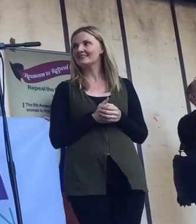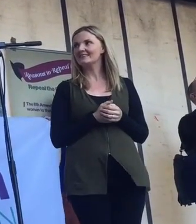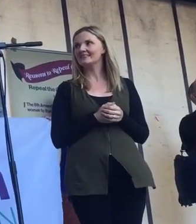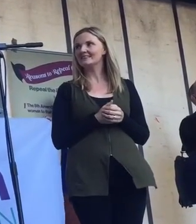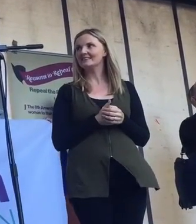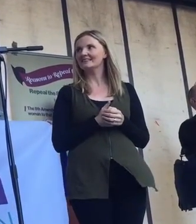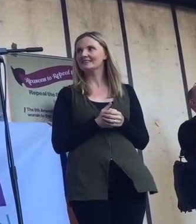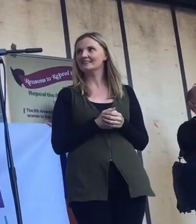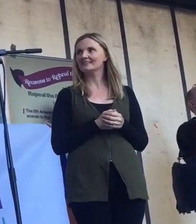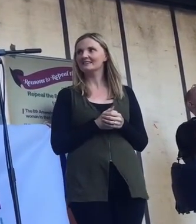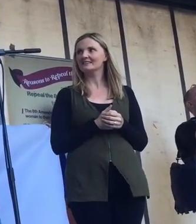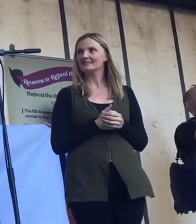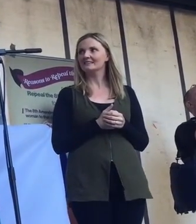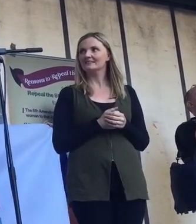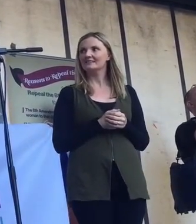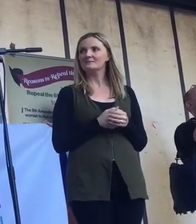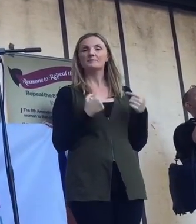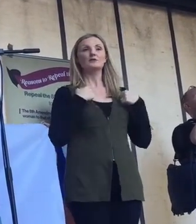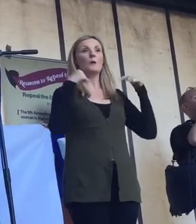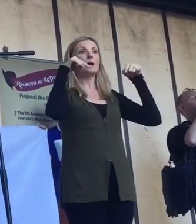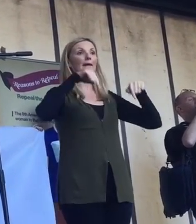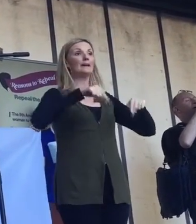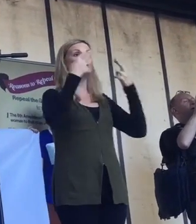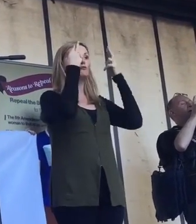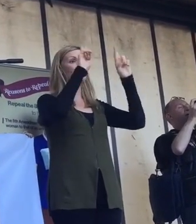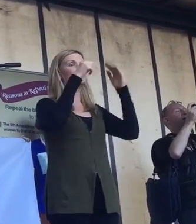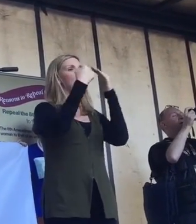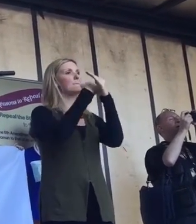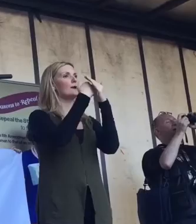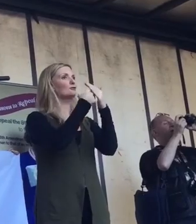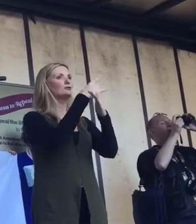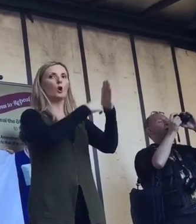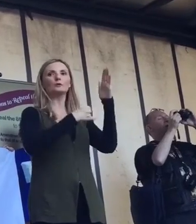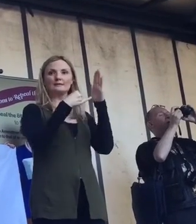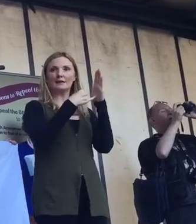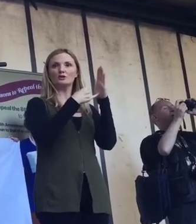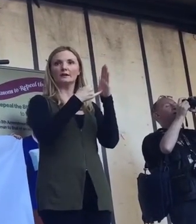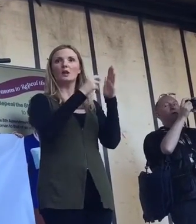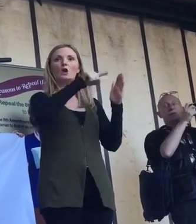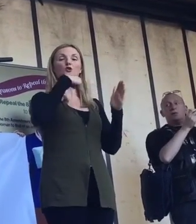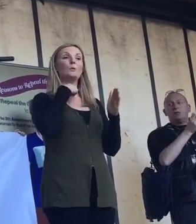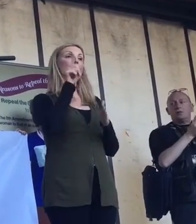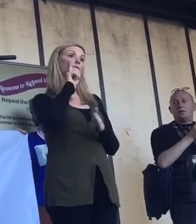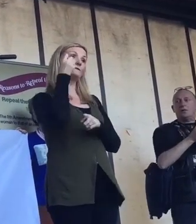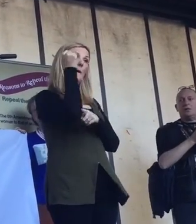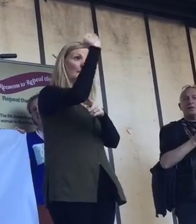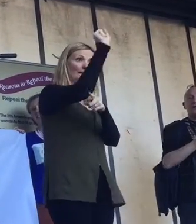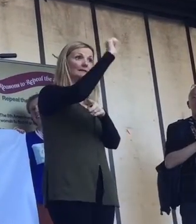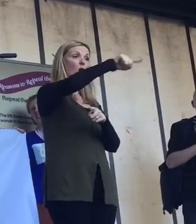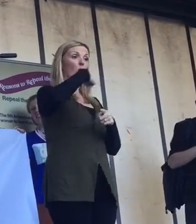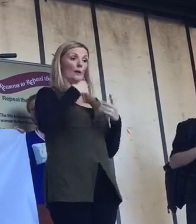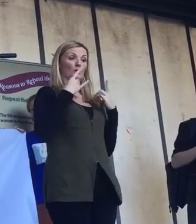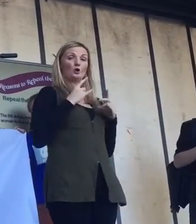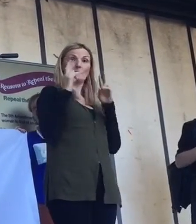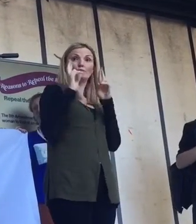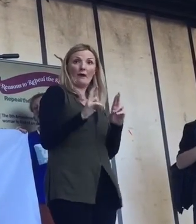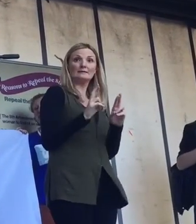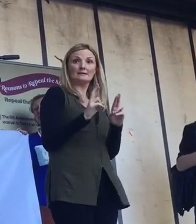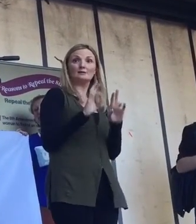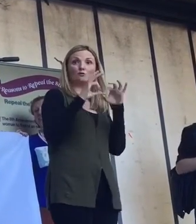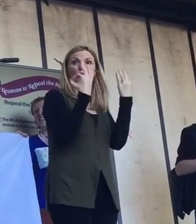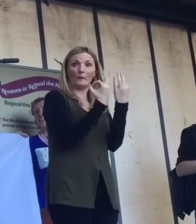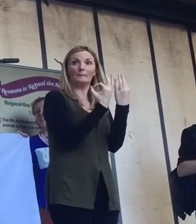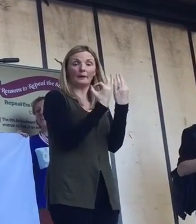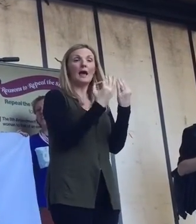Thank you I'm here representing a migrant organization We are a feminist, are a human rights based And